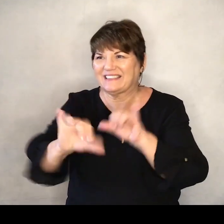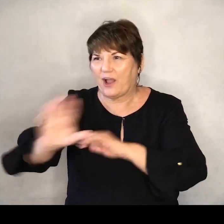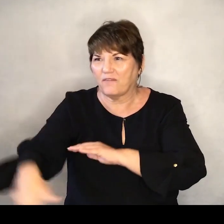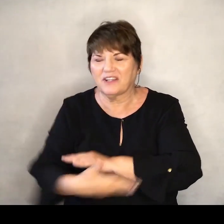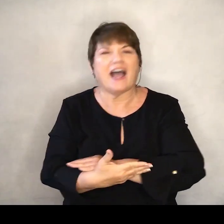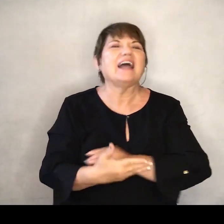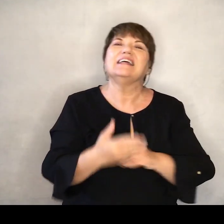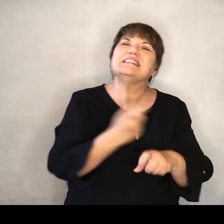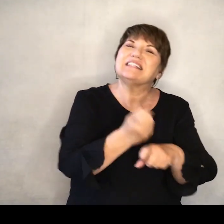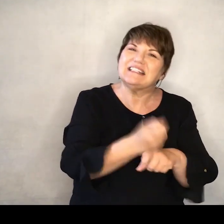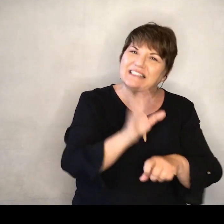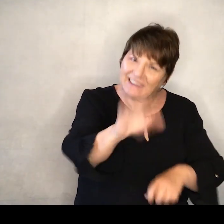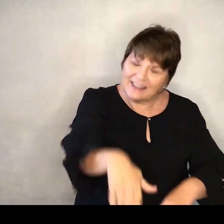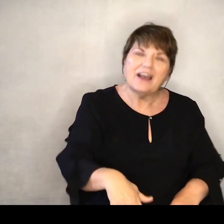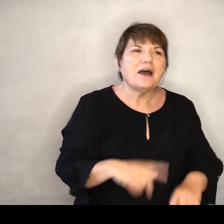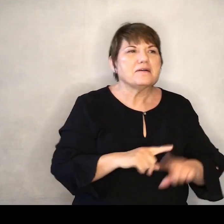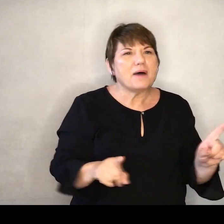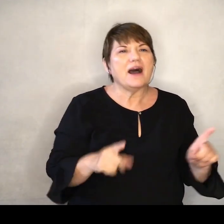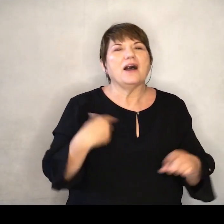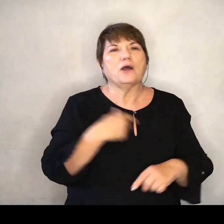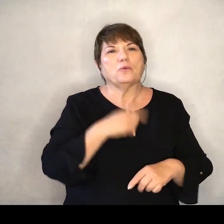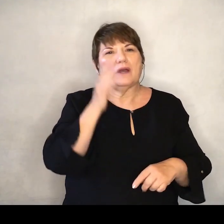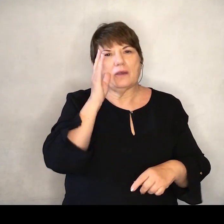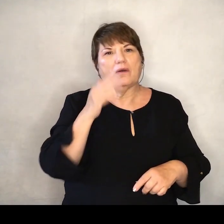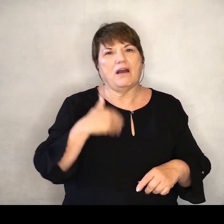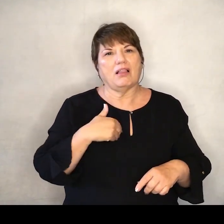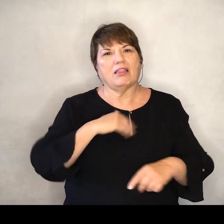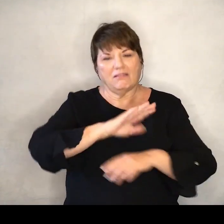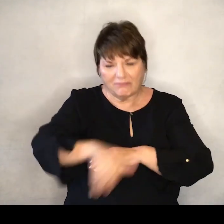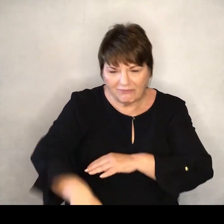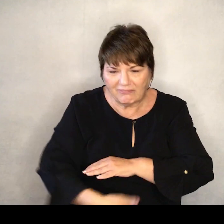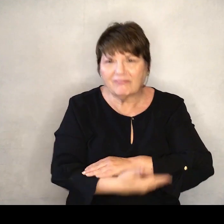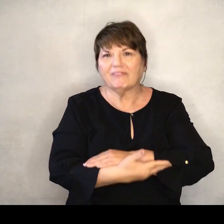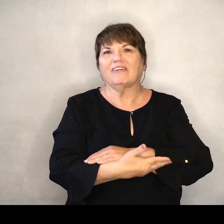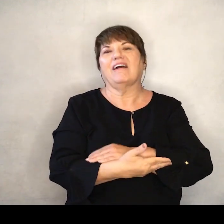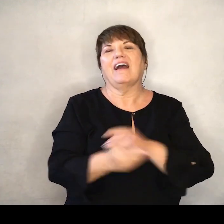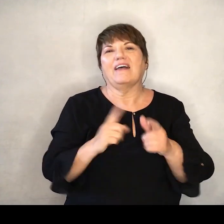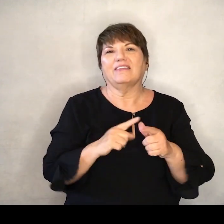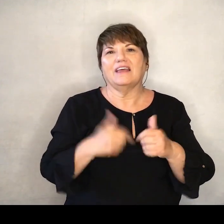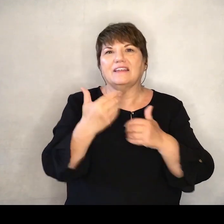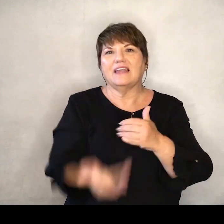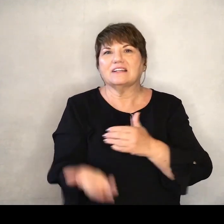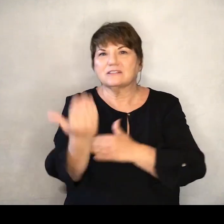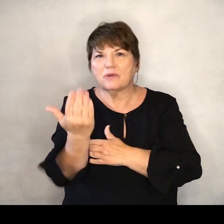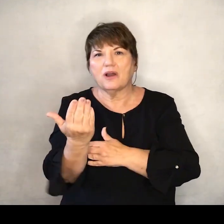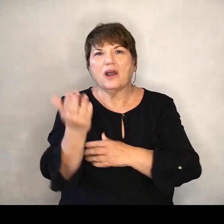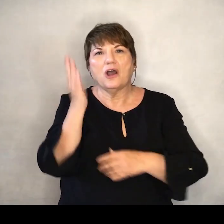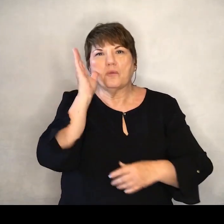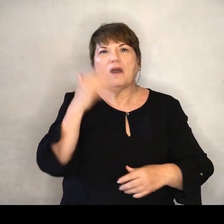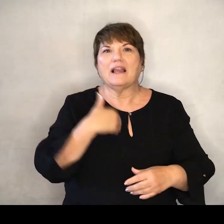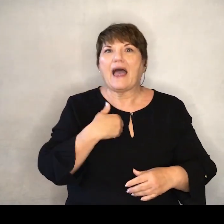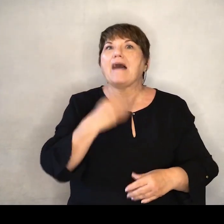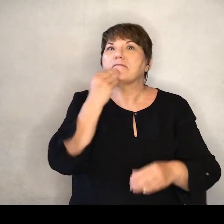But then we actually are gonna fold in the next morning They're doing the Joel Birchfield breakfast the next morning And so